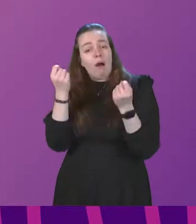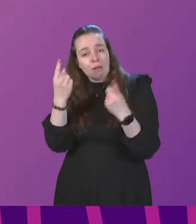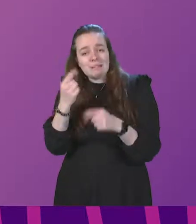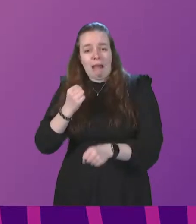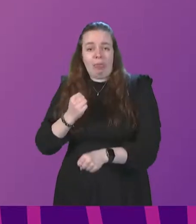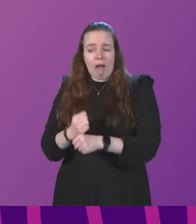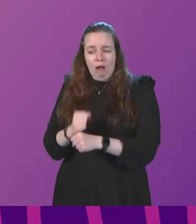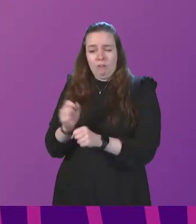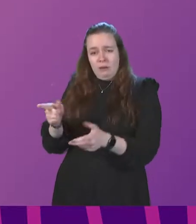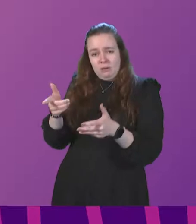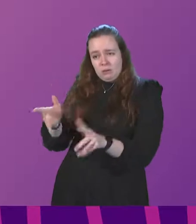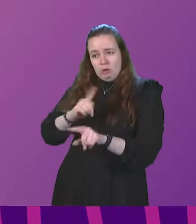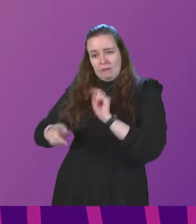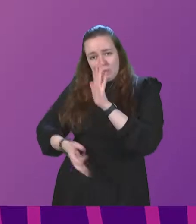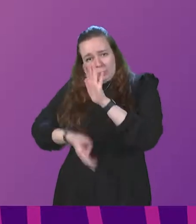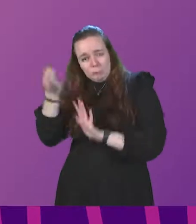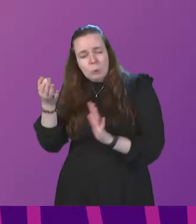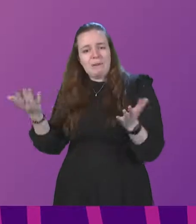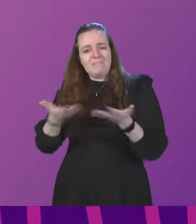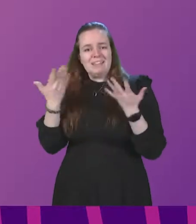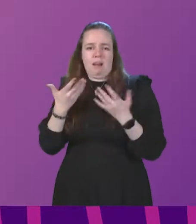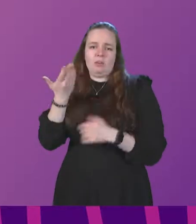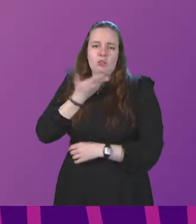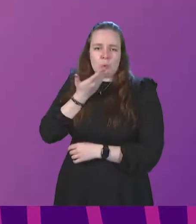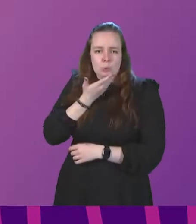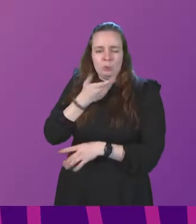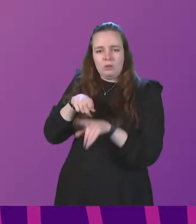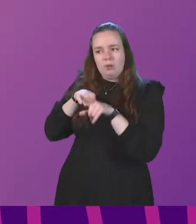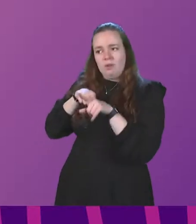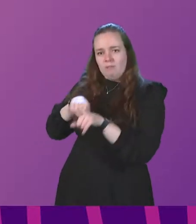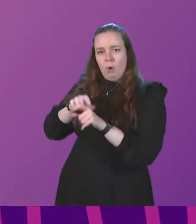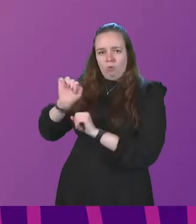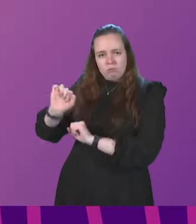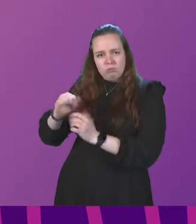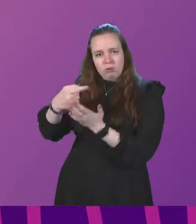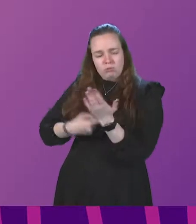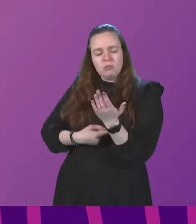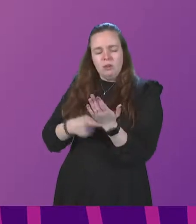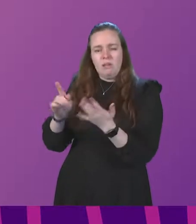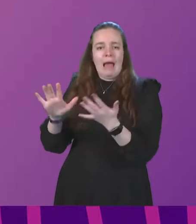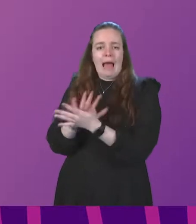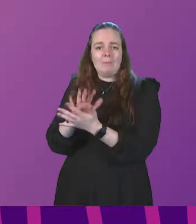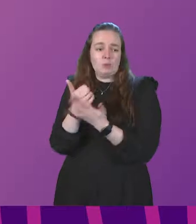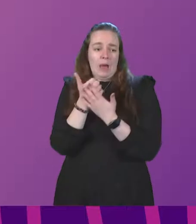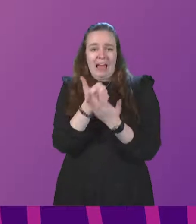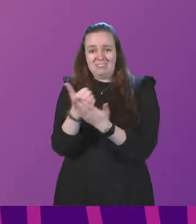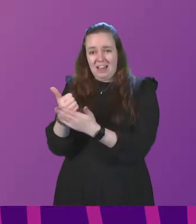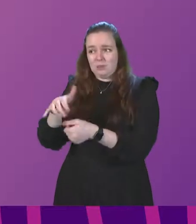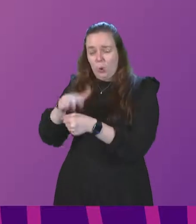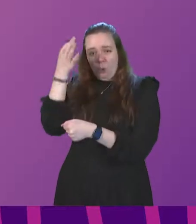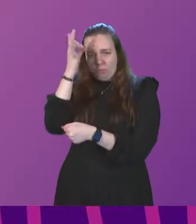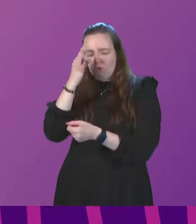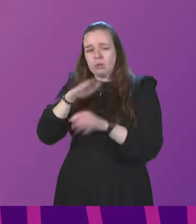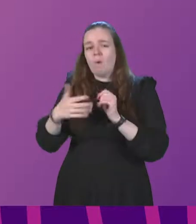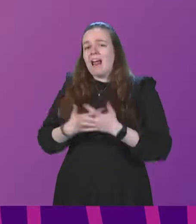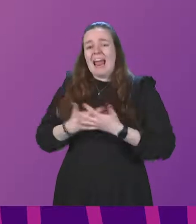Government's approach in seeking to improve ventilation in schools in line with usual practice. They are happy to provide advice and support to local authorities regarding